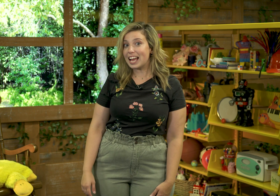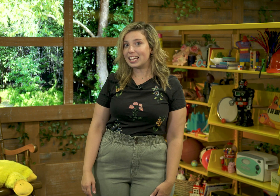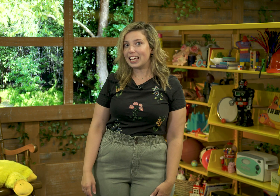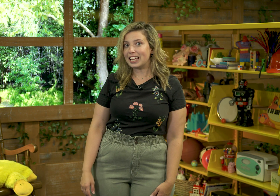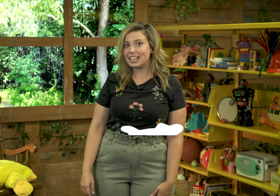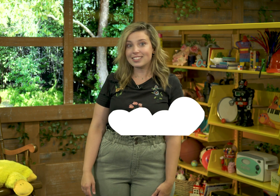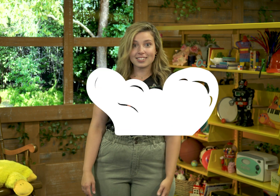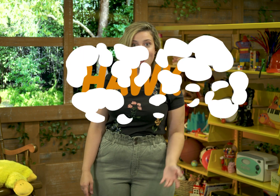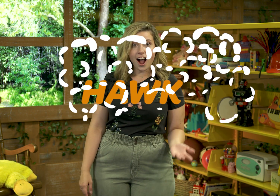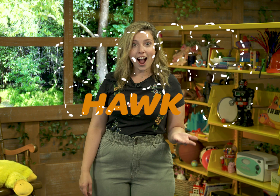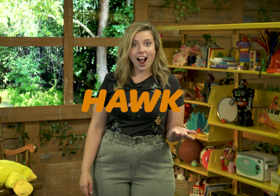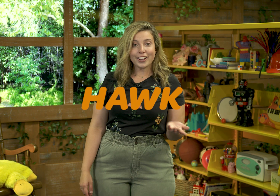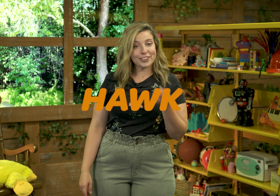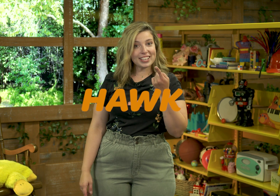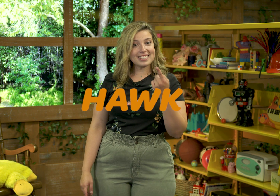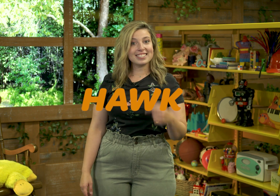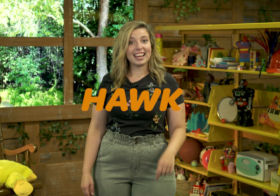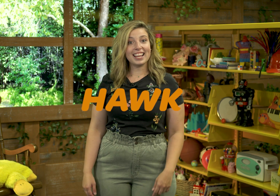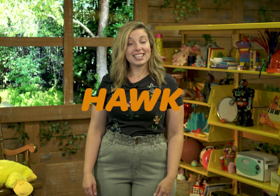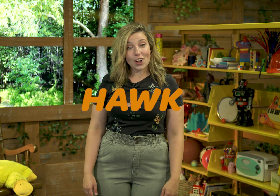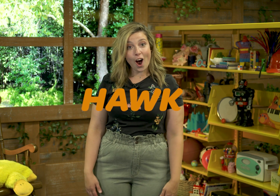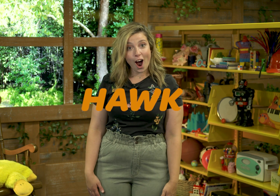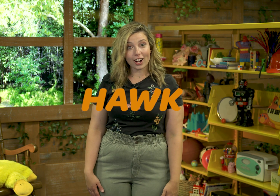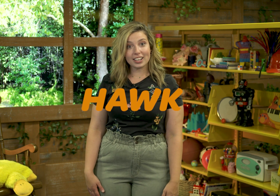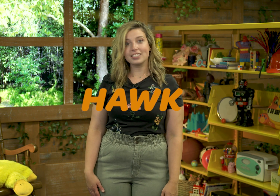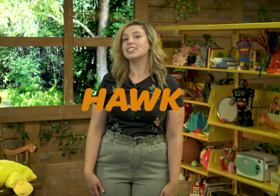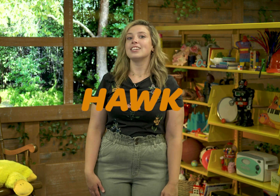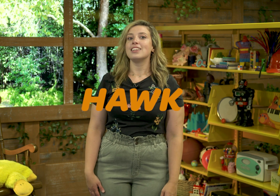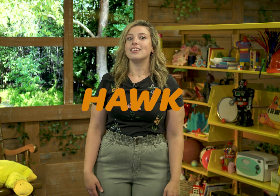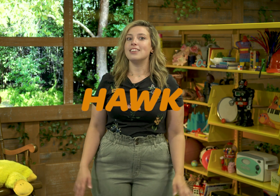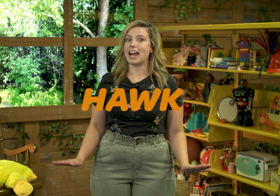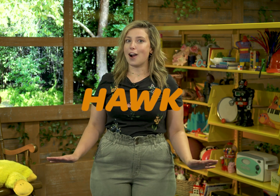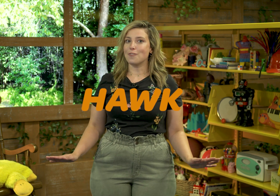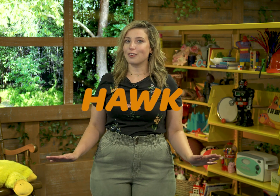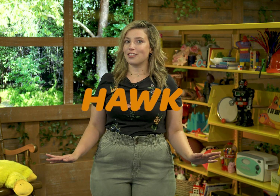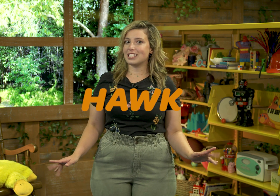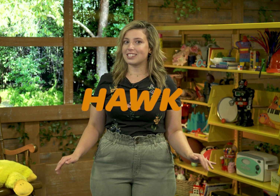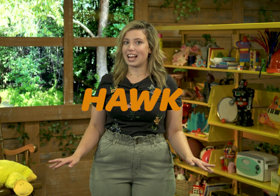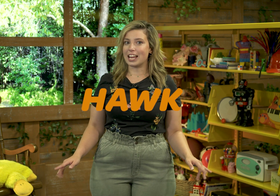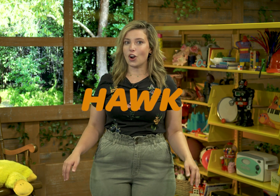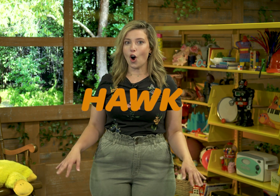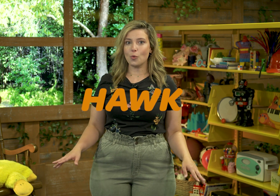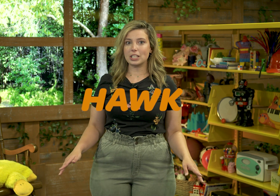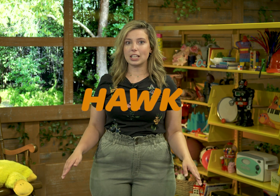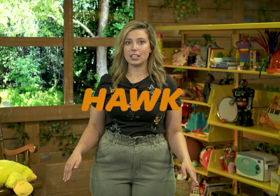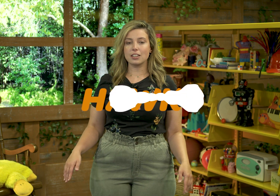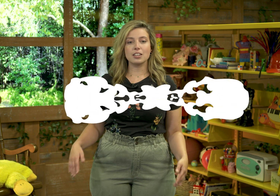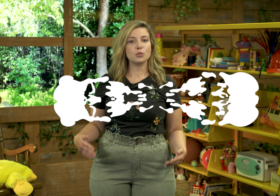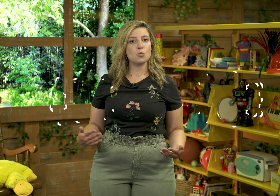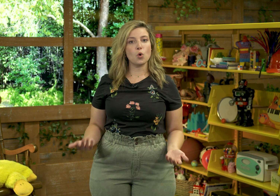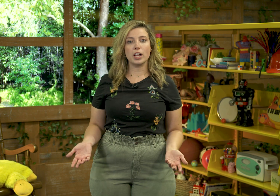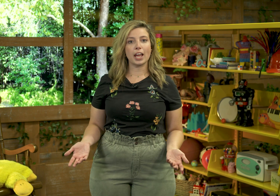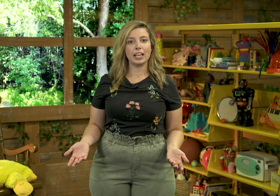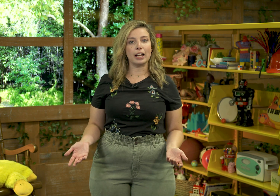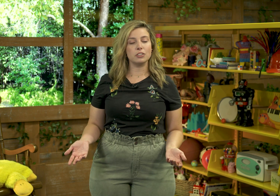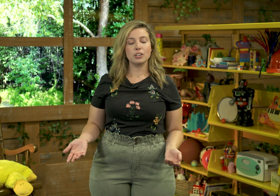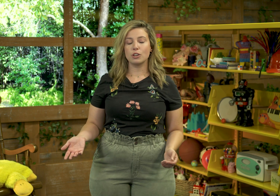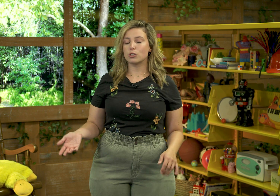is... You guessed it! It's hawk! Now for this sign, all we need is one hand. So